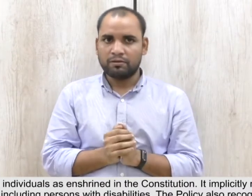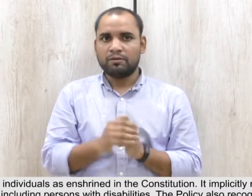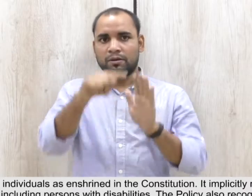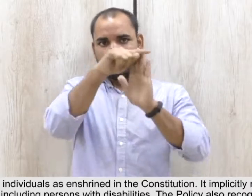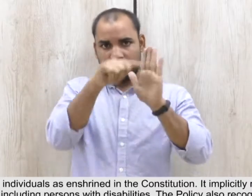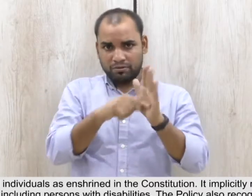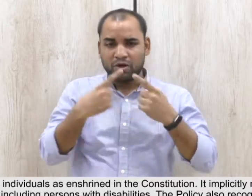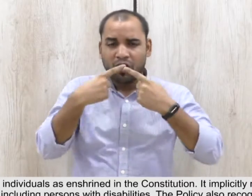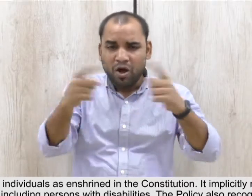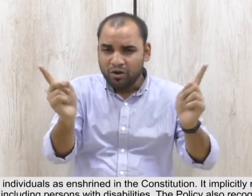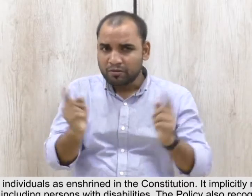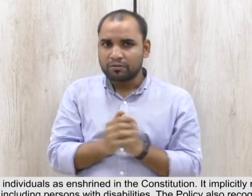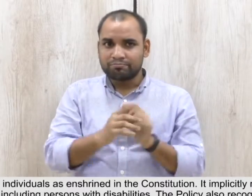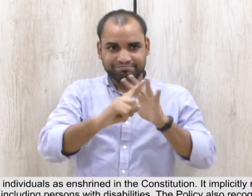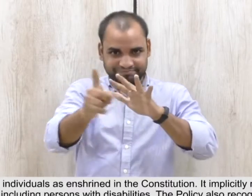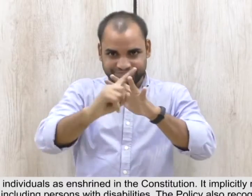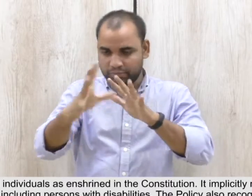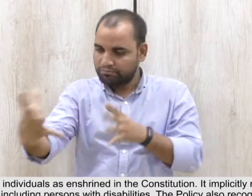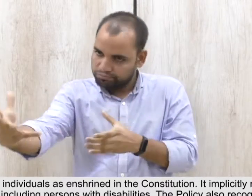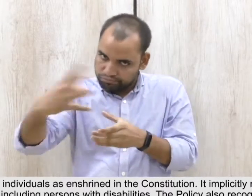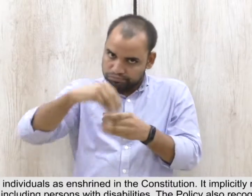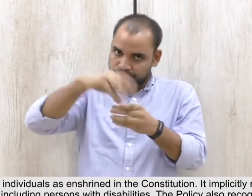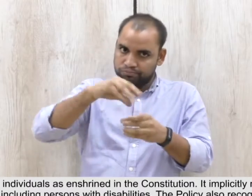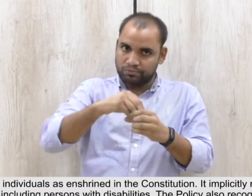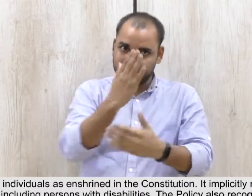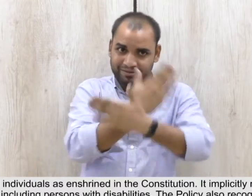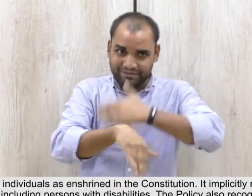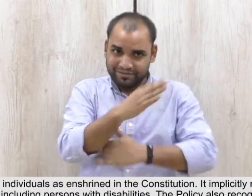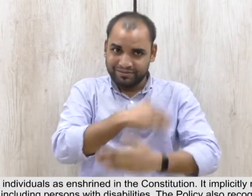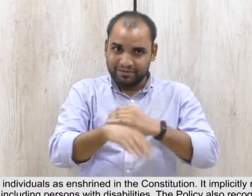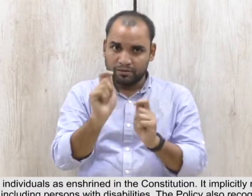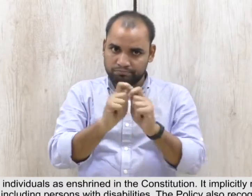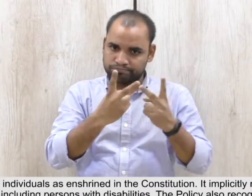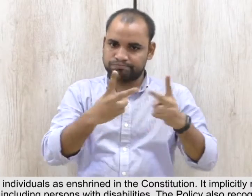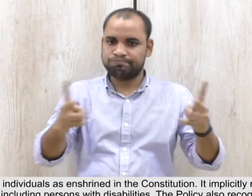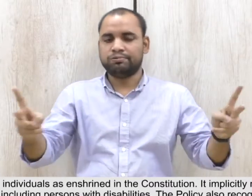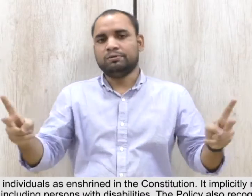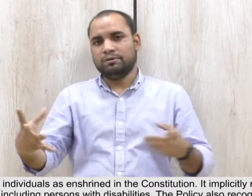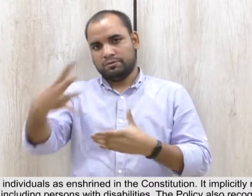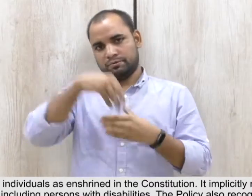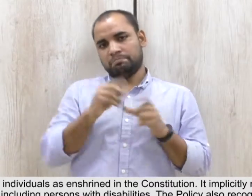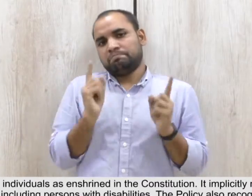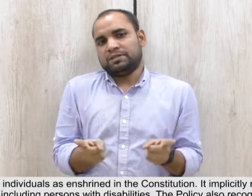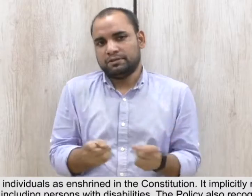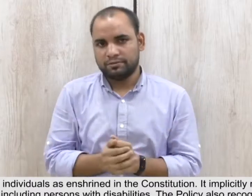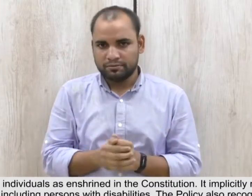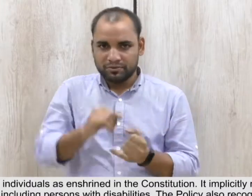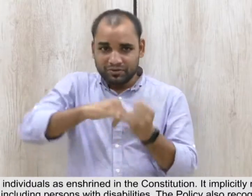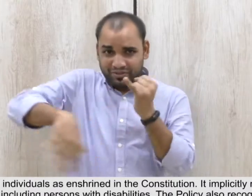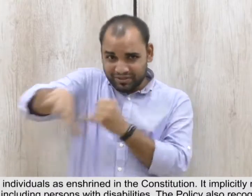It implicitly mandates an inclusive society for all, including persons with disabilities. The policy also recognizes the